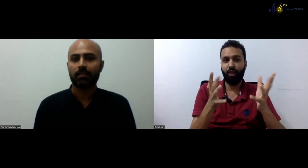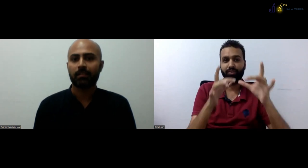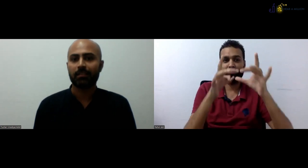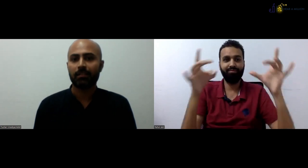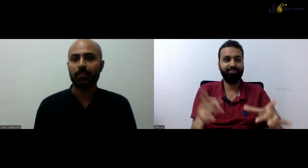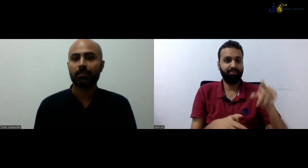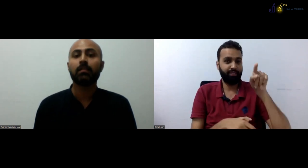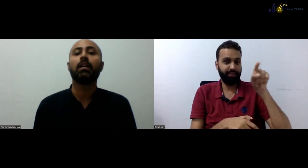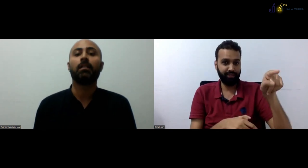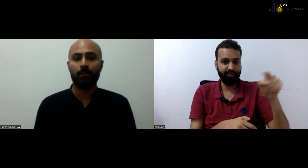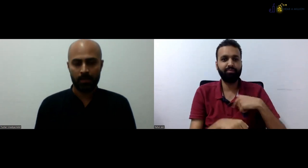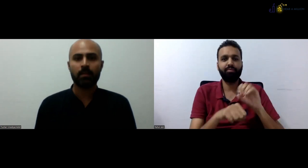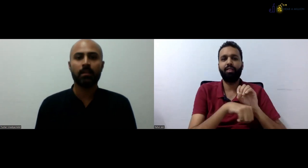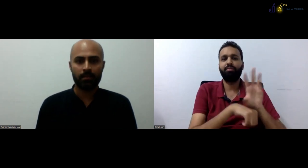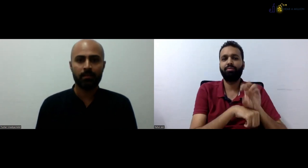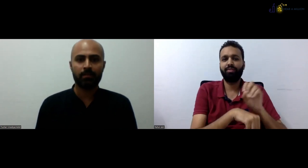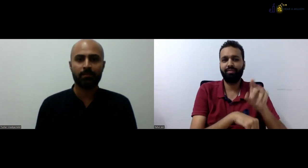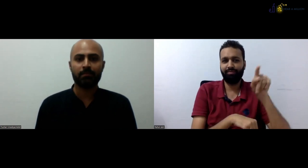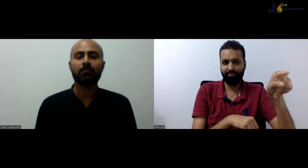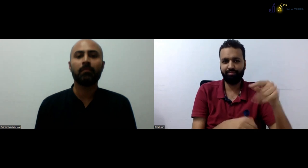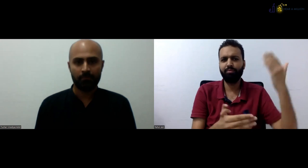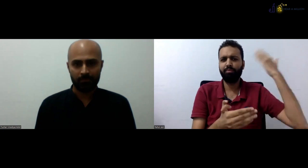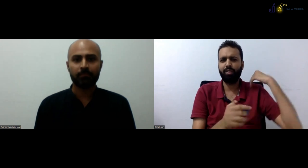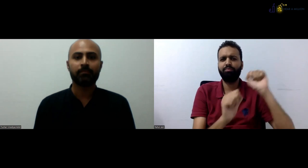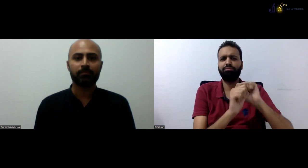Great. And the Speaking Hands Foundation.